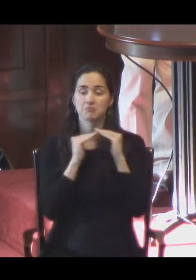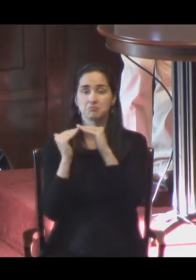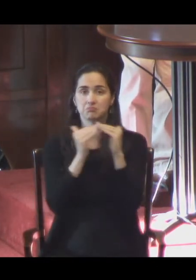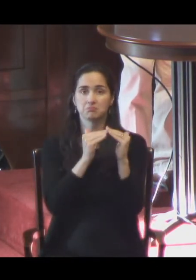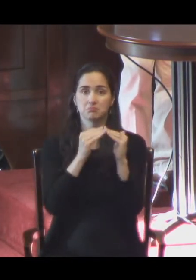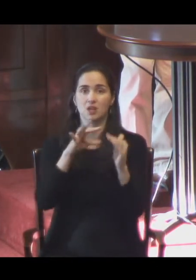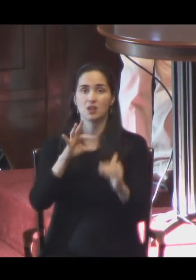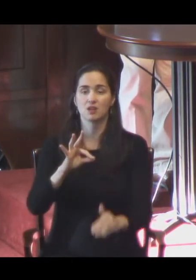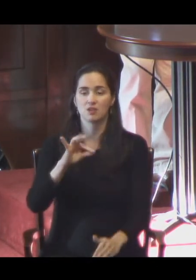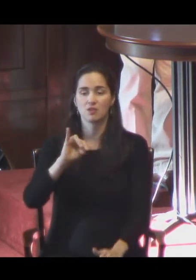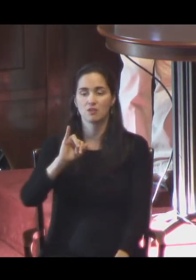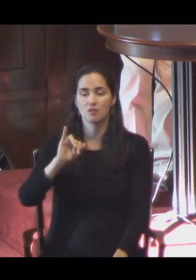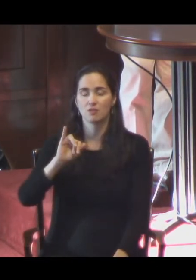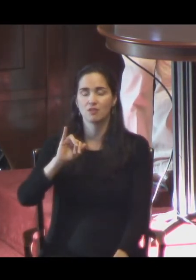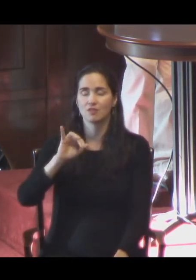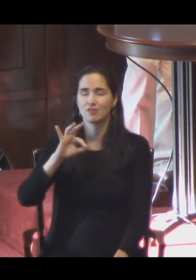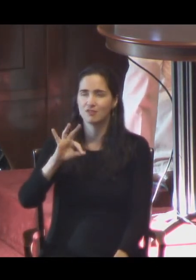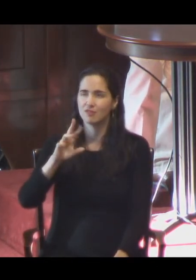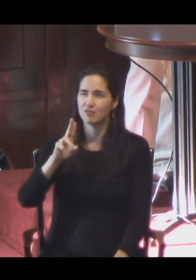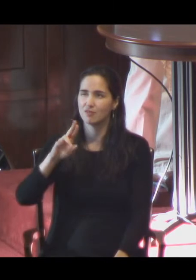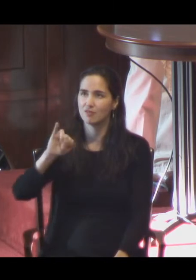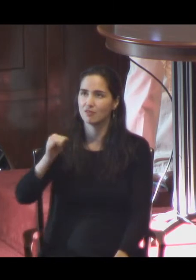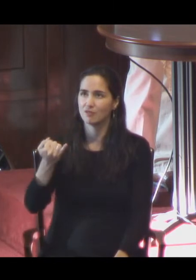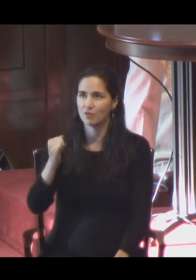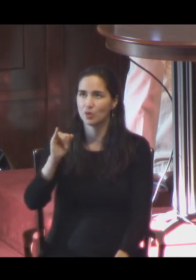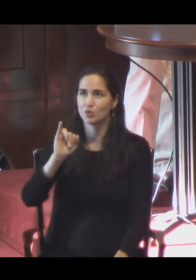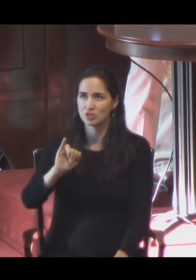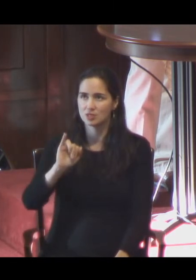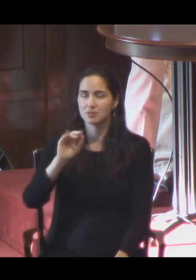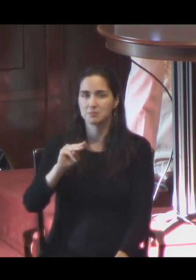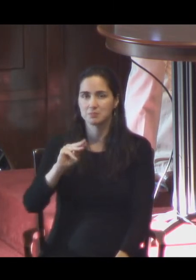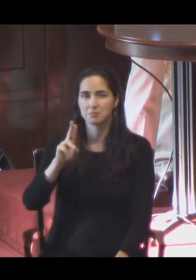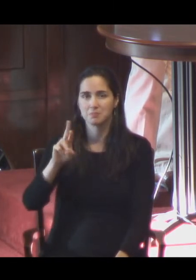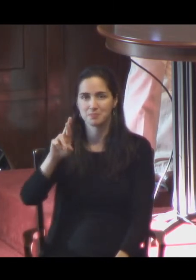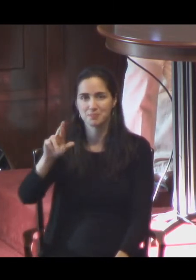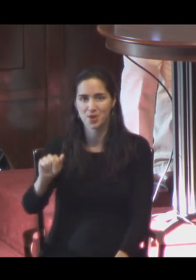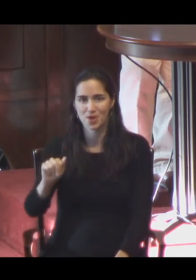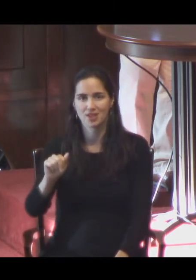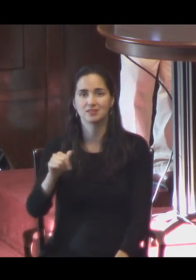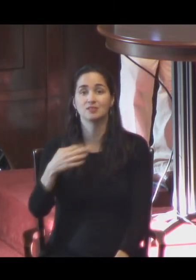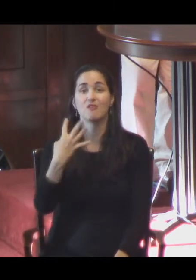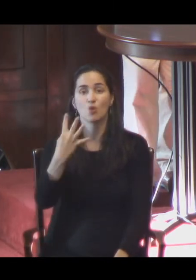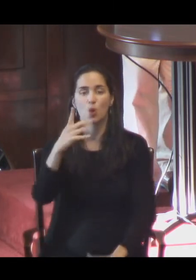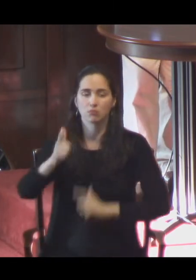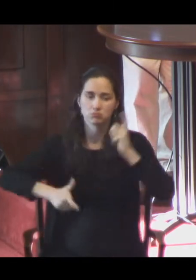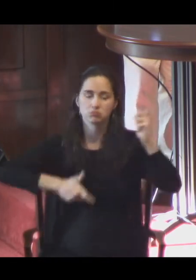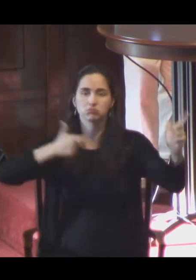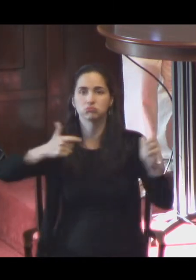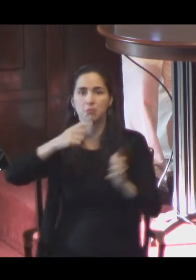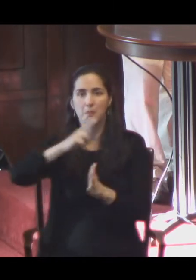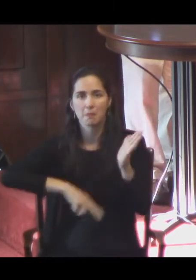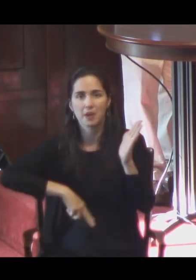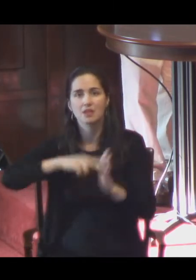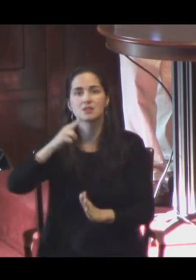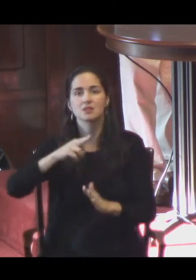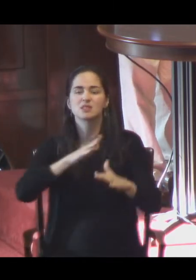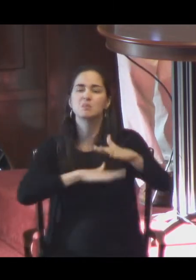work for this show. And he based his four large paintings on part of the text from the second section of